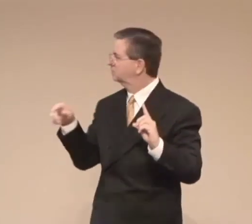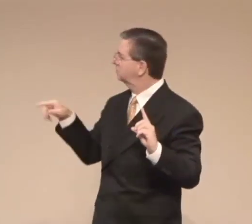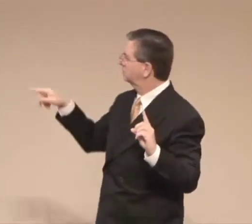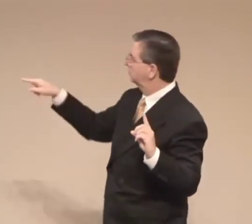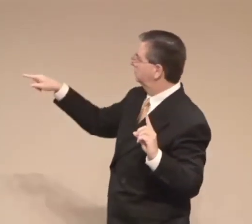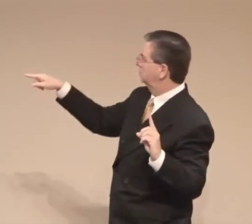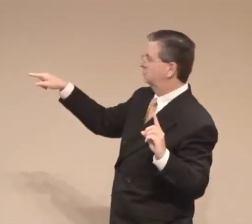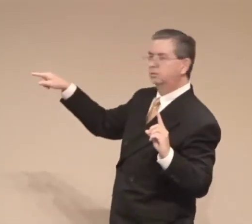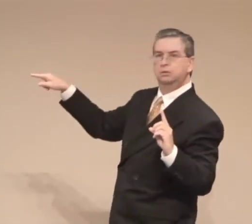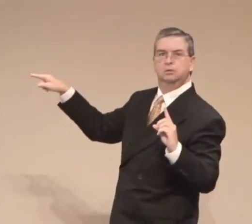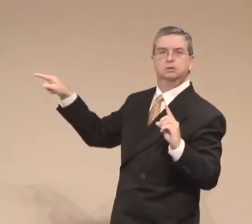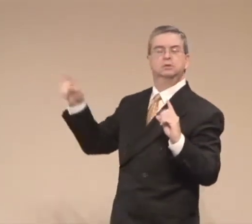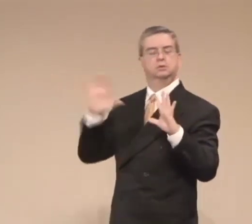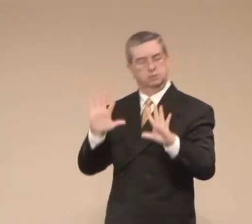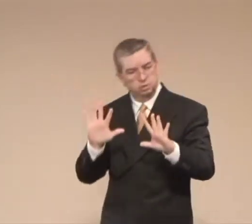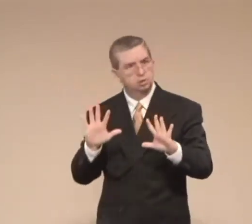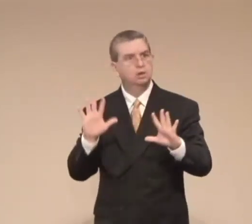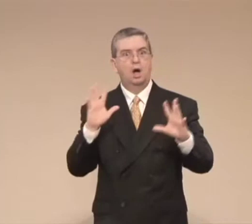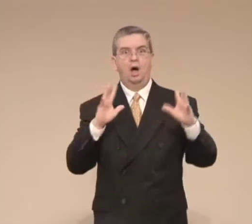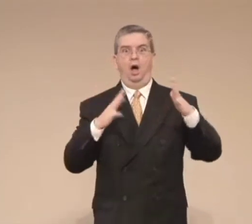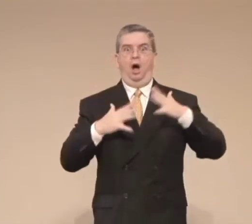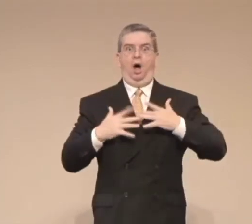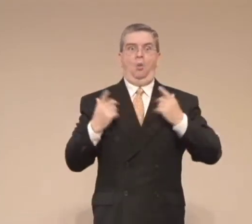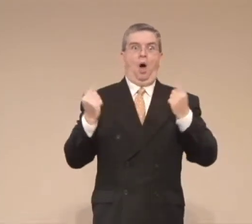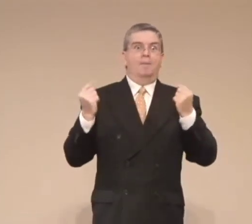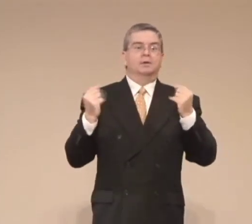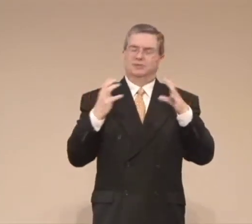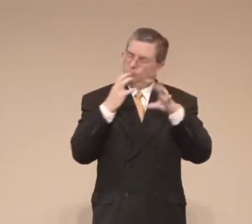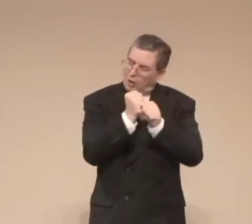This is in Ephesians chapter 6 verse 10.